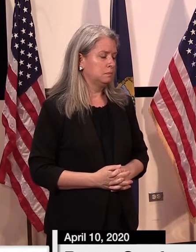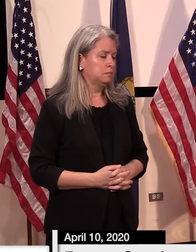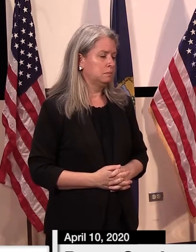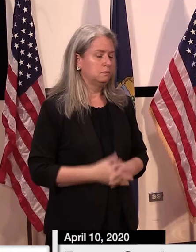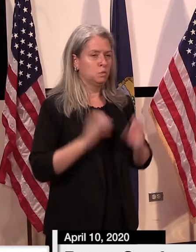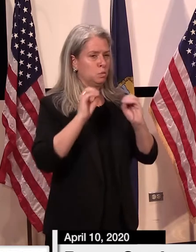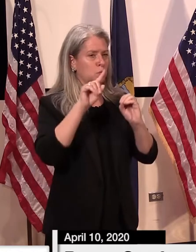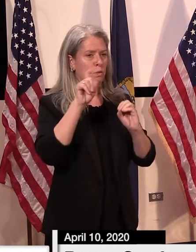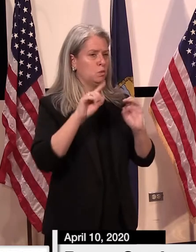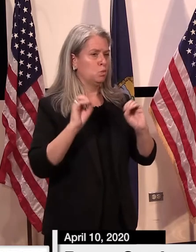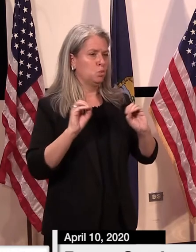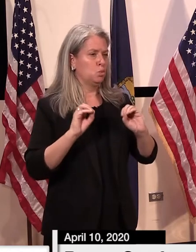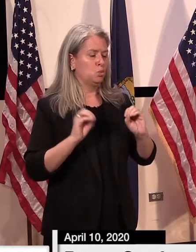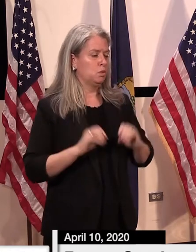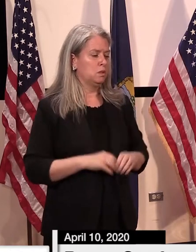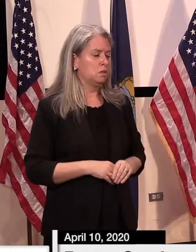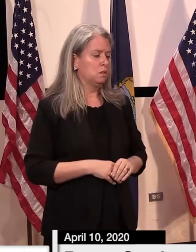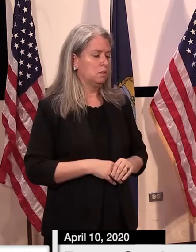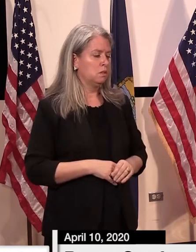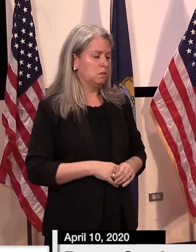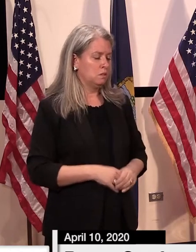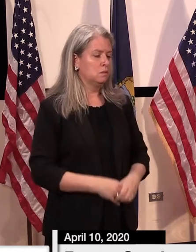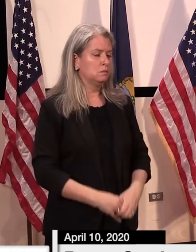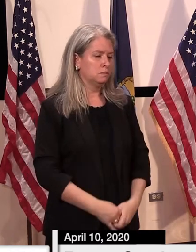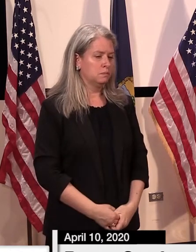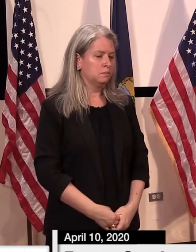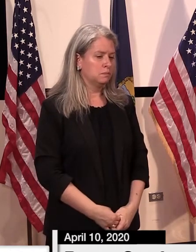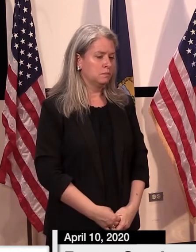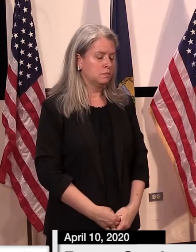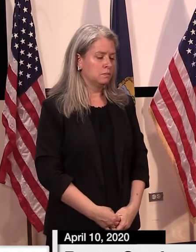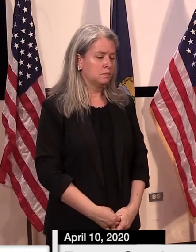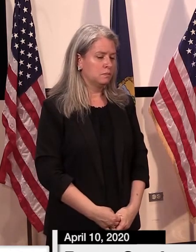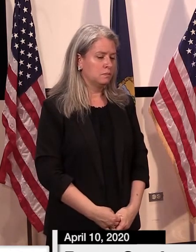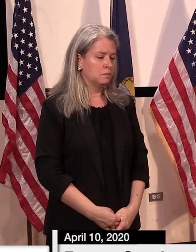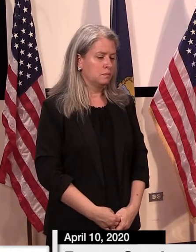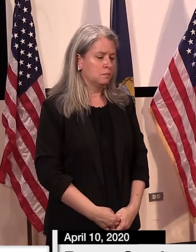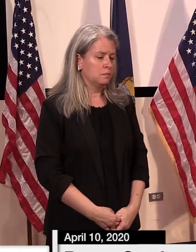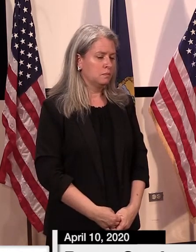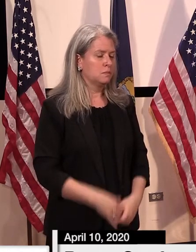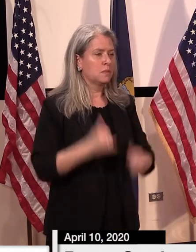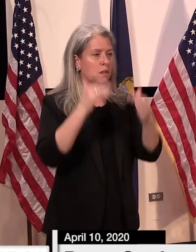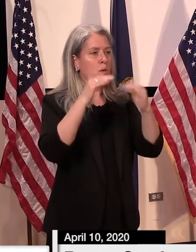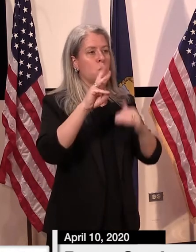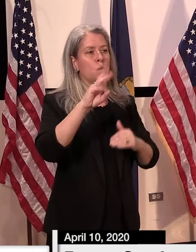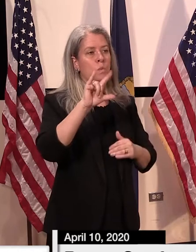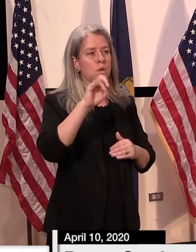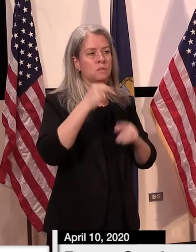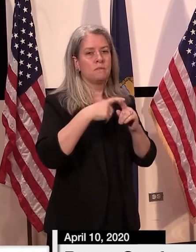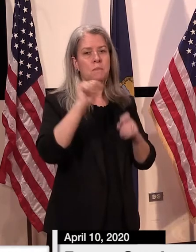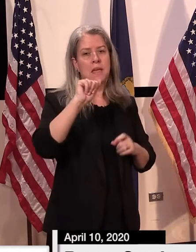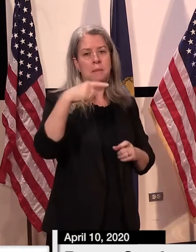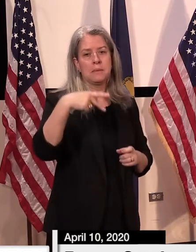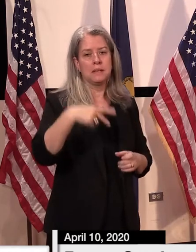I have no questions at this time. can give it back to the governor. Thank you. Thank you, Taylor. Wilson, AP.